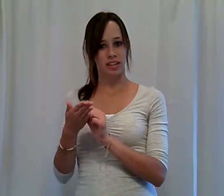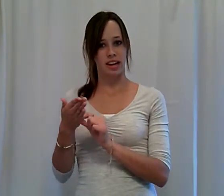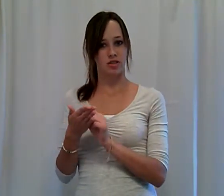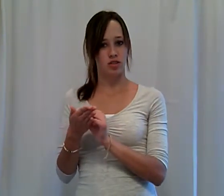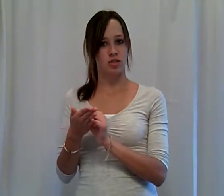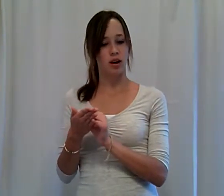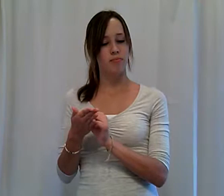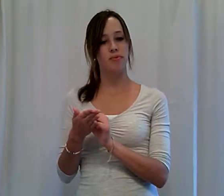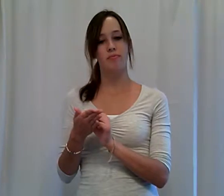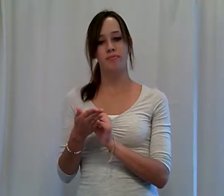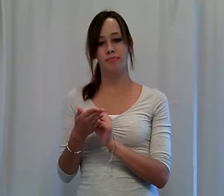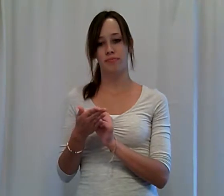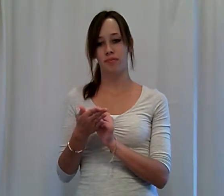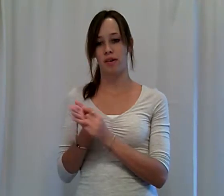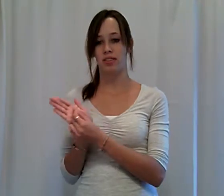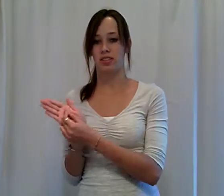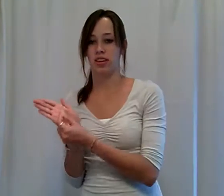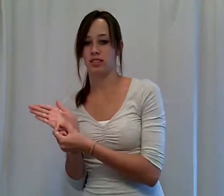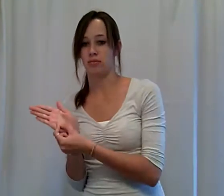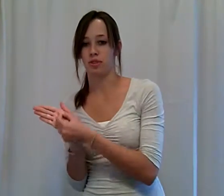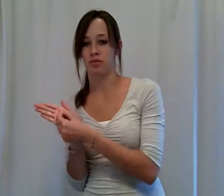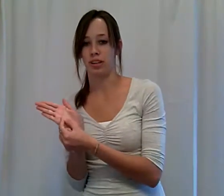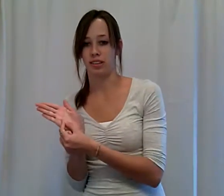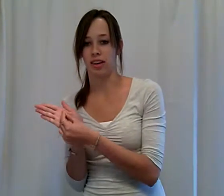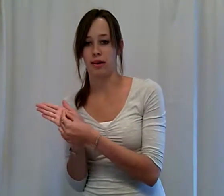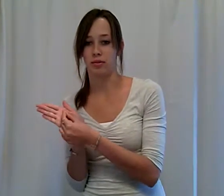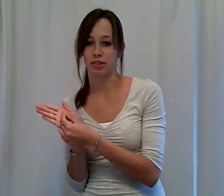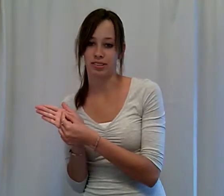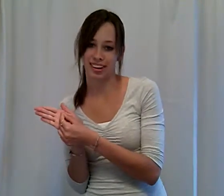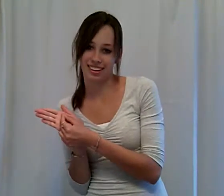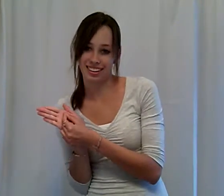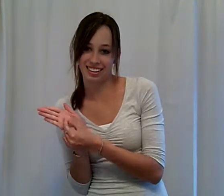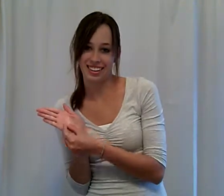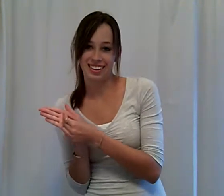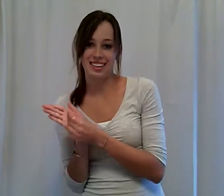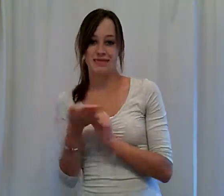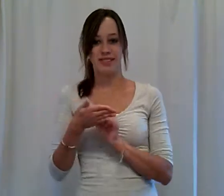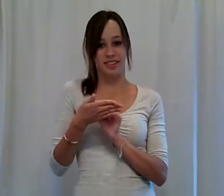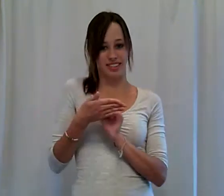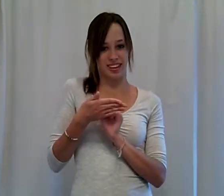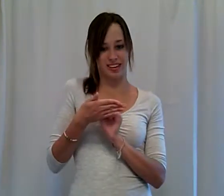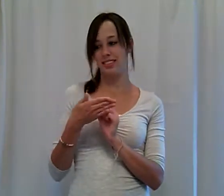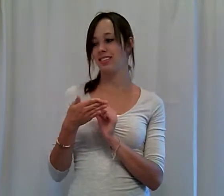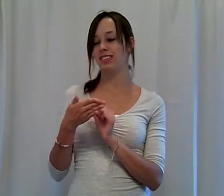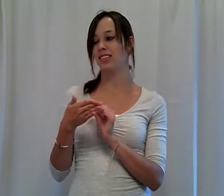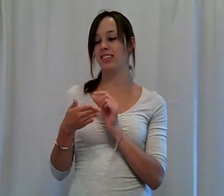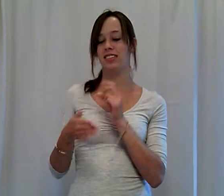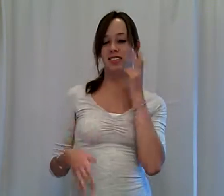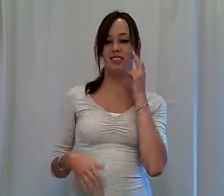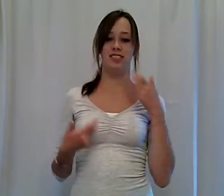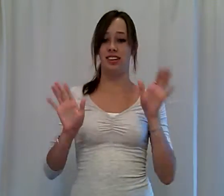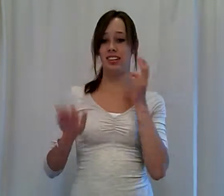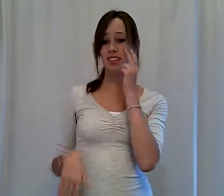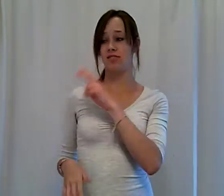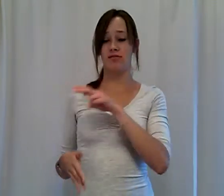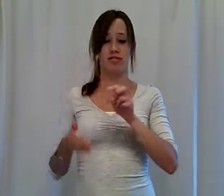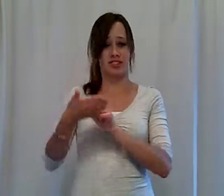that. You just go up. Obviously you can't see but it's going like that. I'm going like that. But you go like that. So I'm looking for the